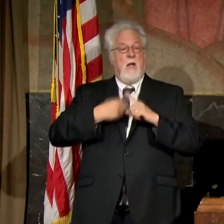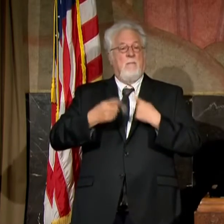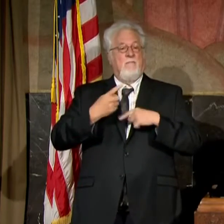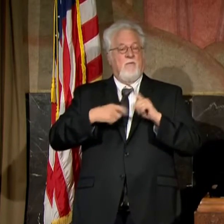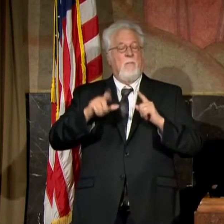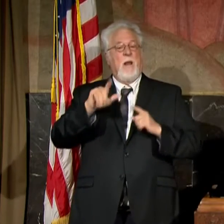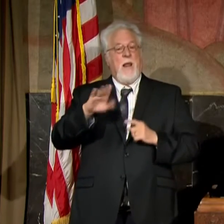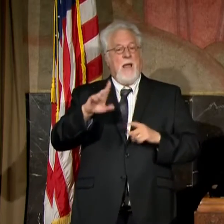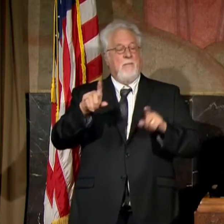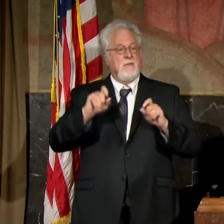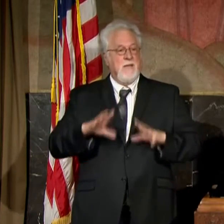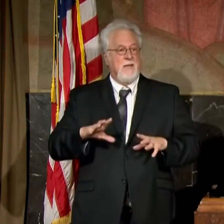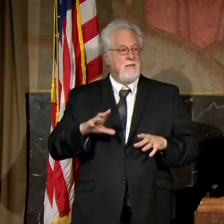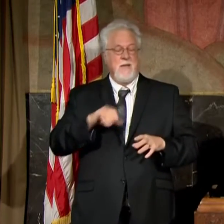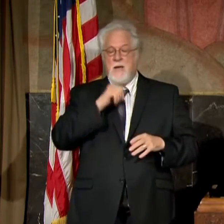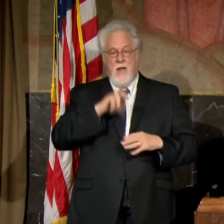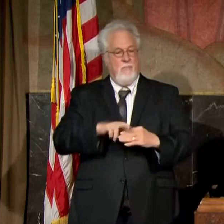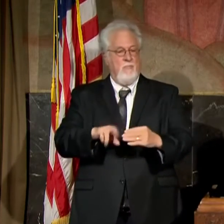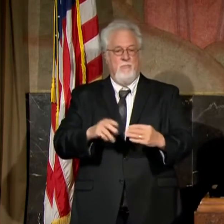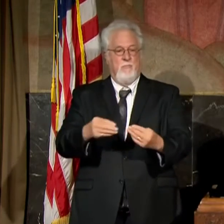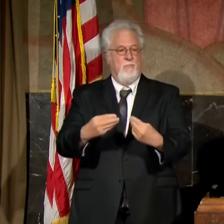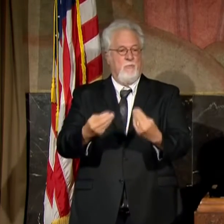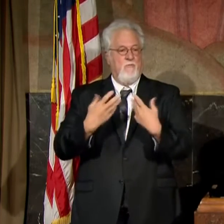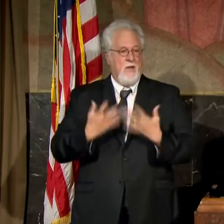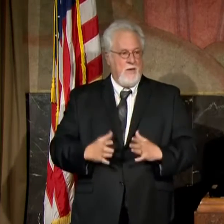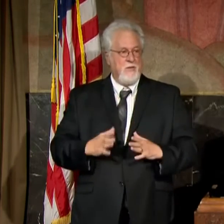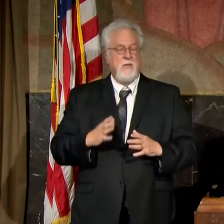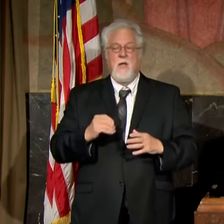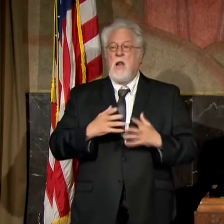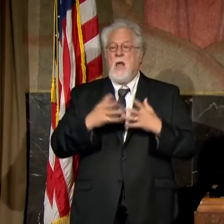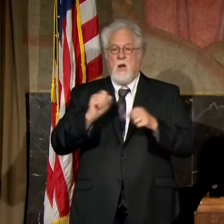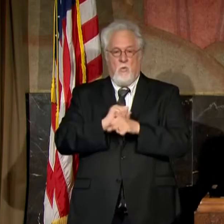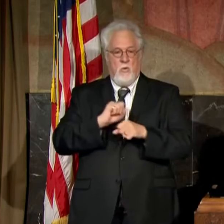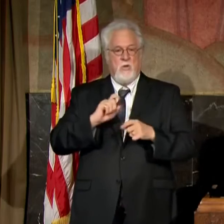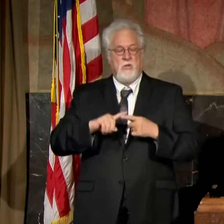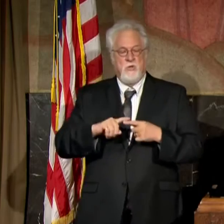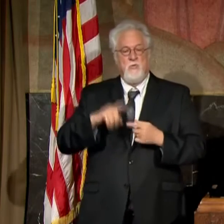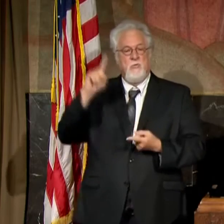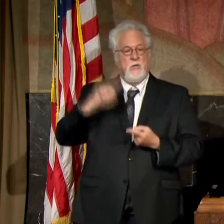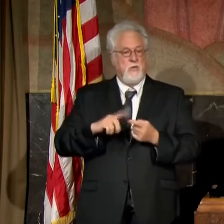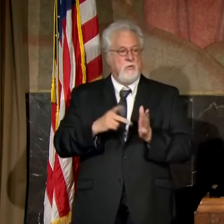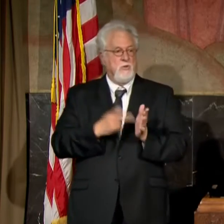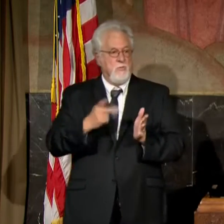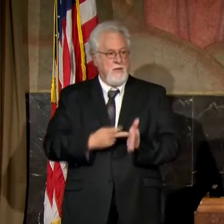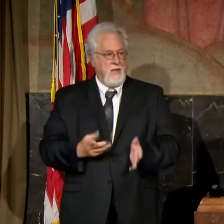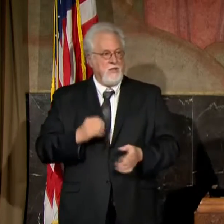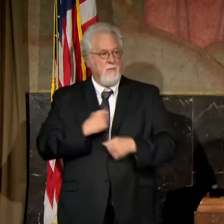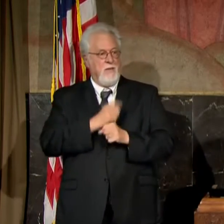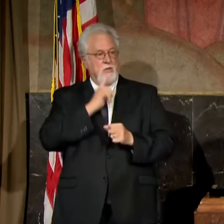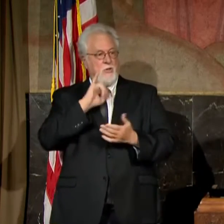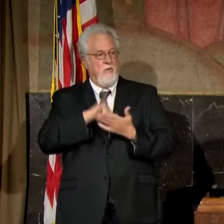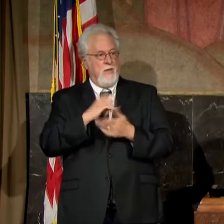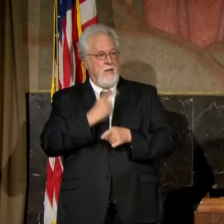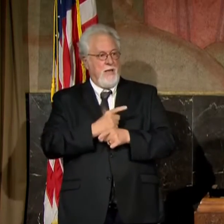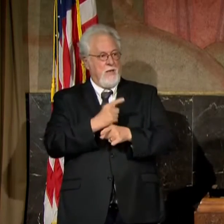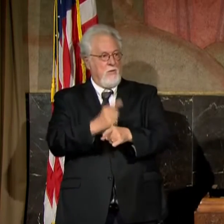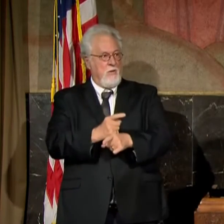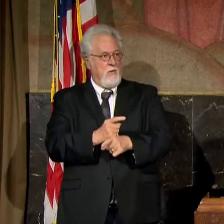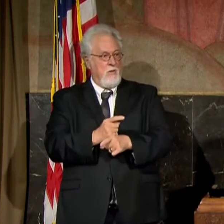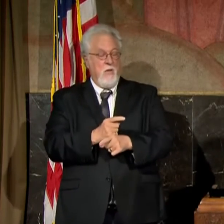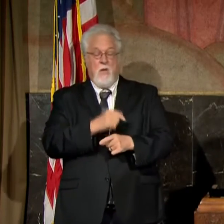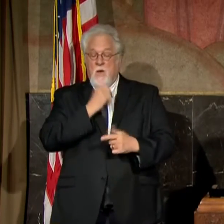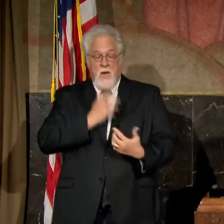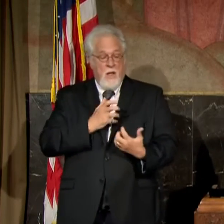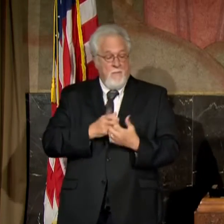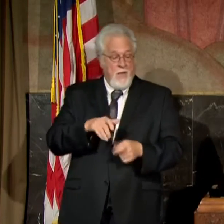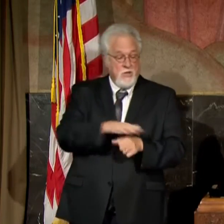from medical providers, and it's a lot of work to figure out that deduplication and that it's accurate. It may not match up with